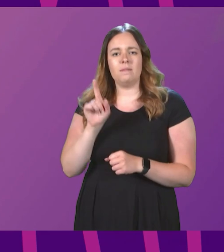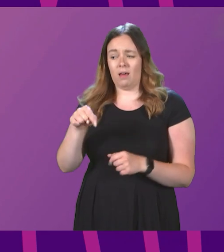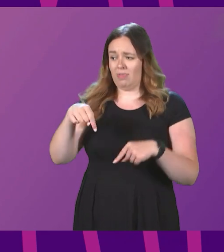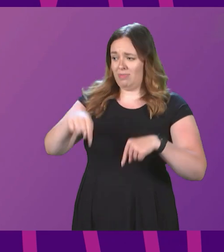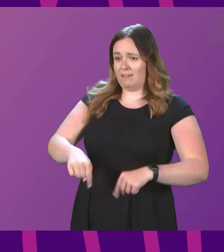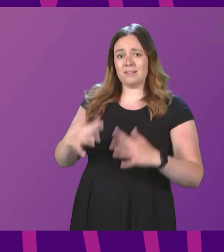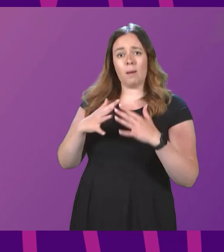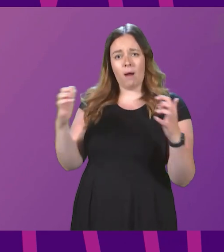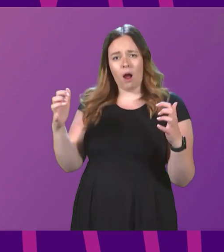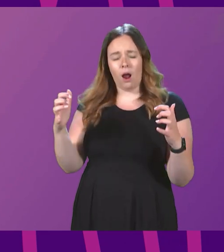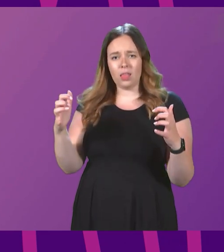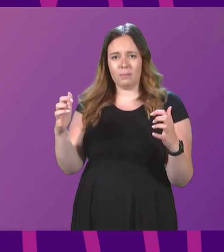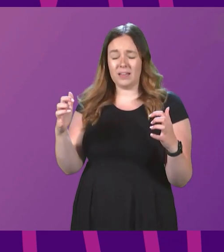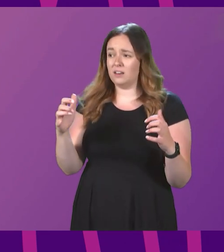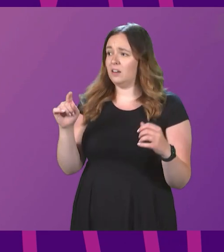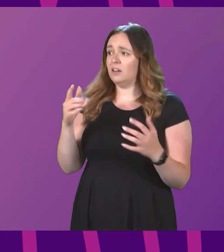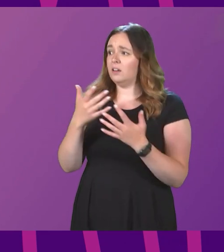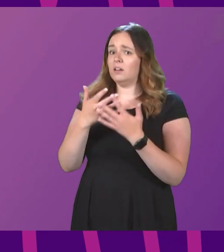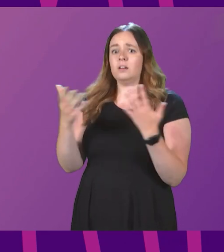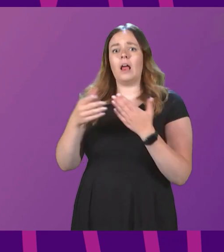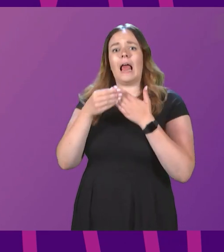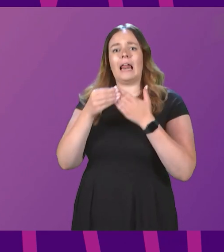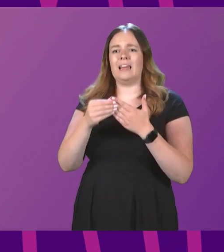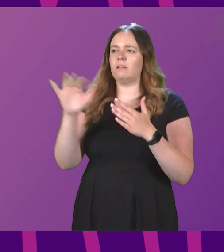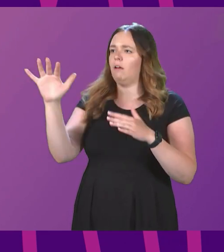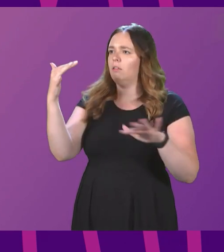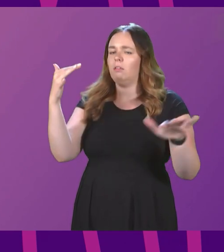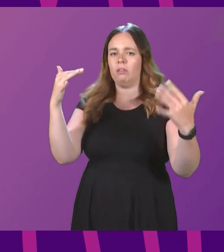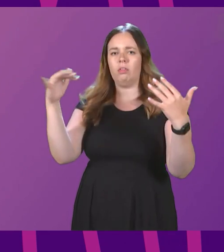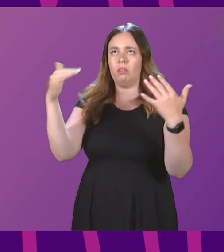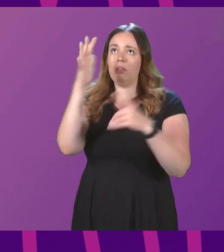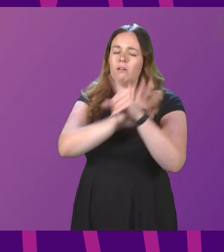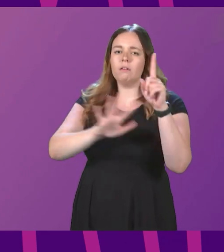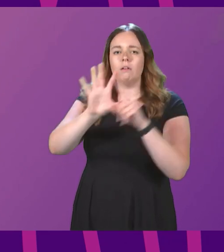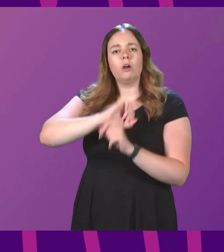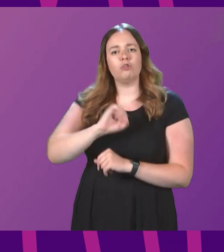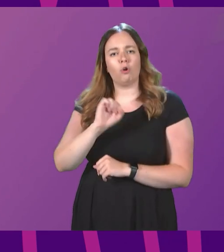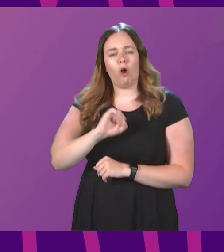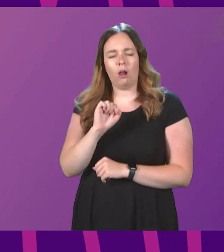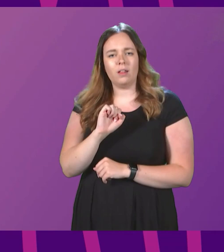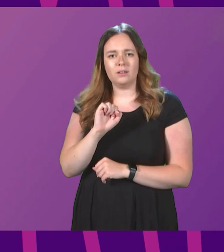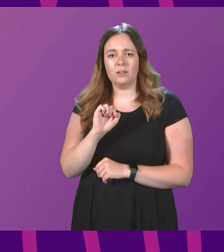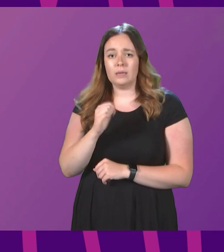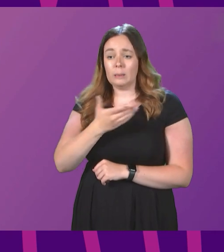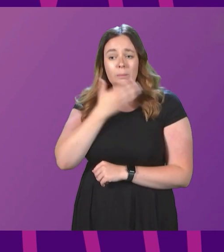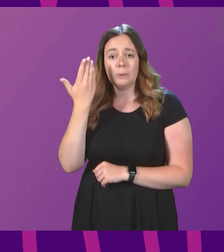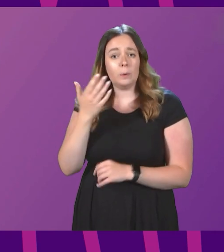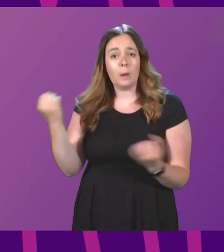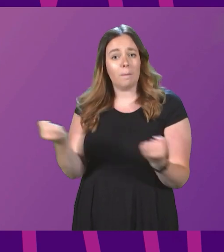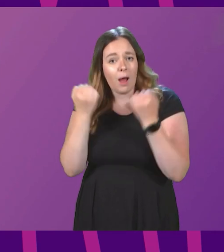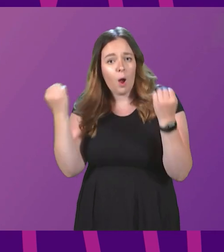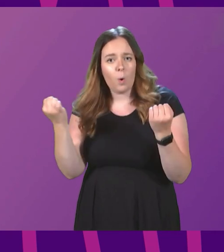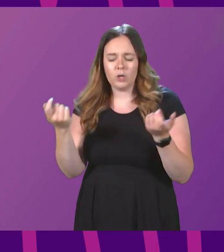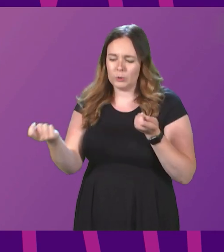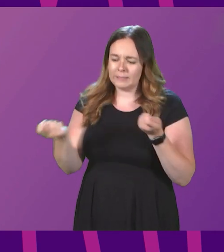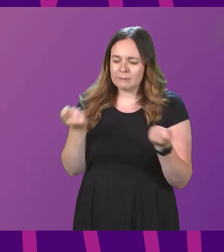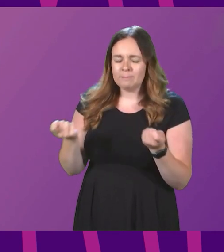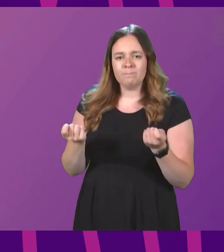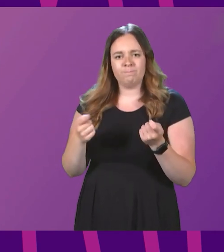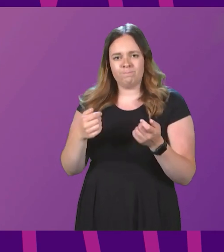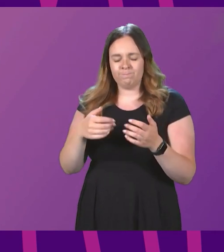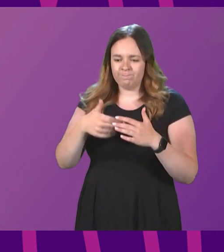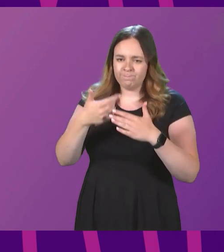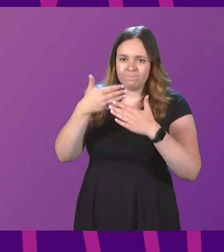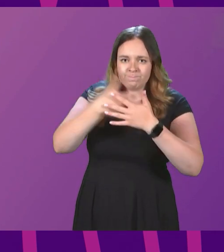Parliament, looked to for leadership by so many across Scotland, does not have the power to tackle the root causes